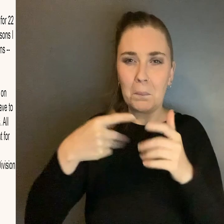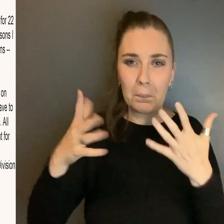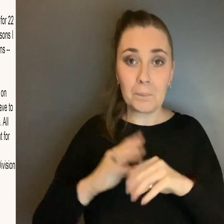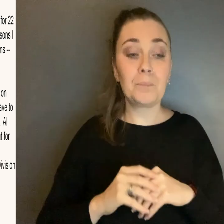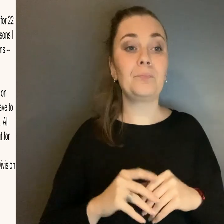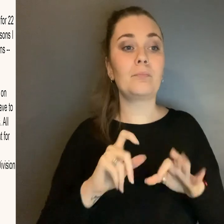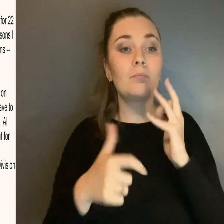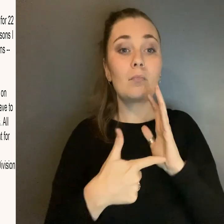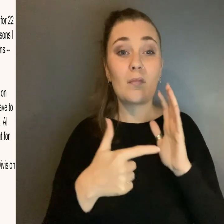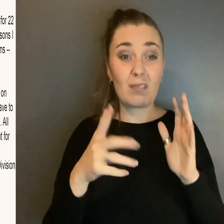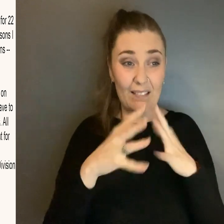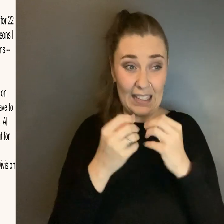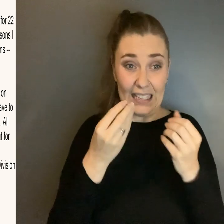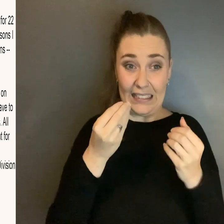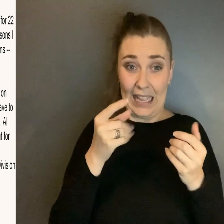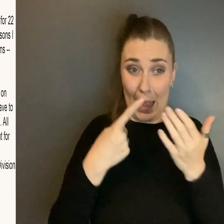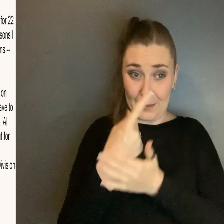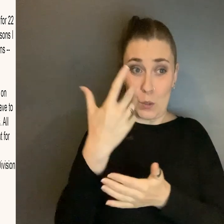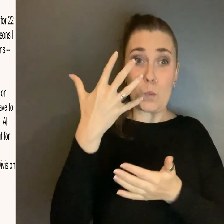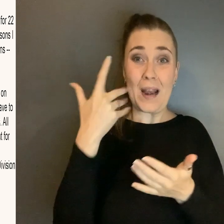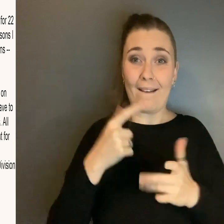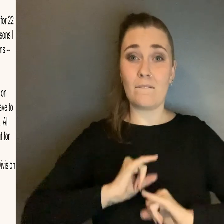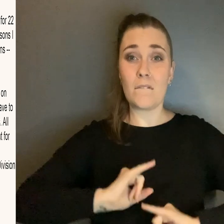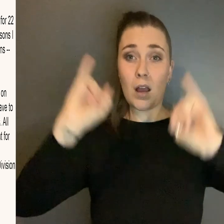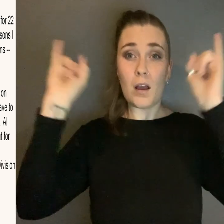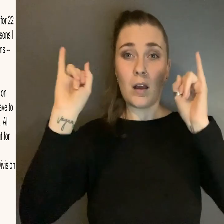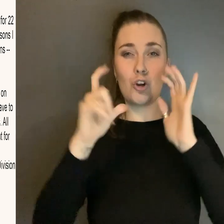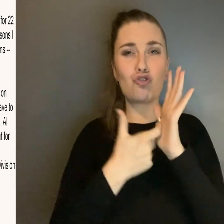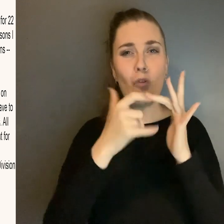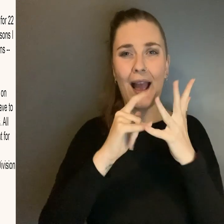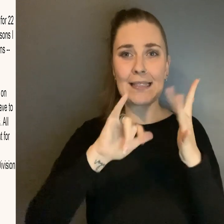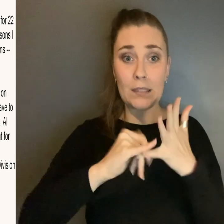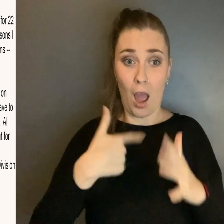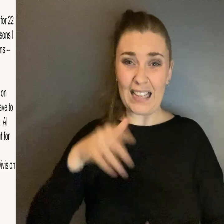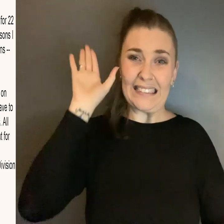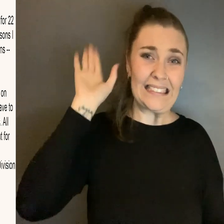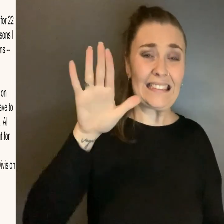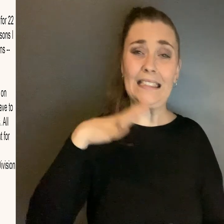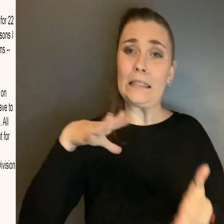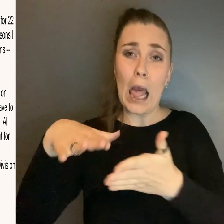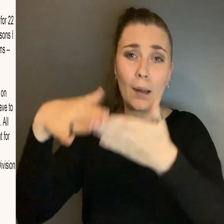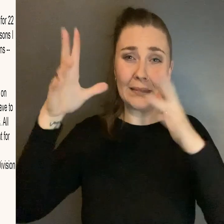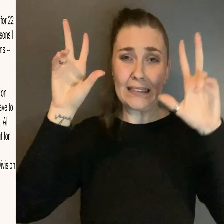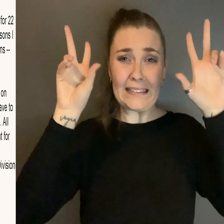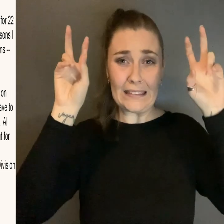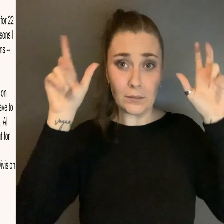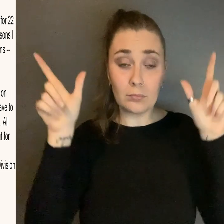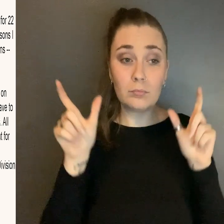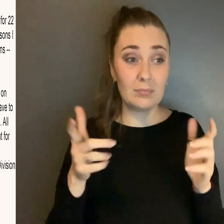this happens to them when they are having a crisis When they're crying out for help And they experience this as